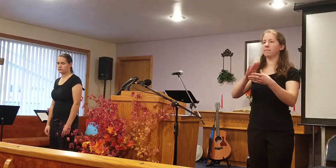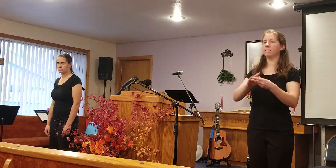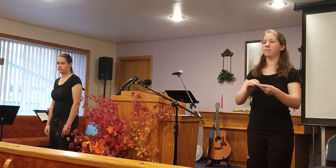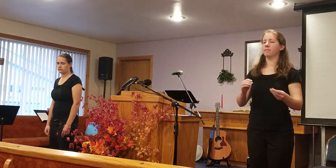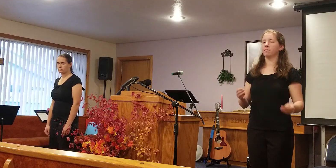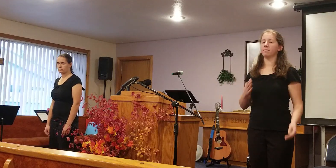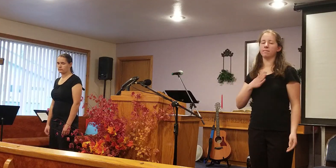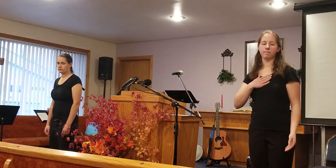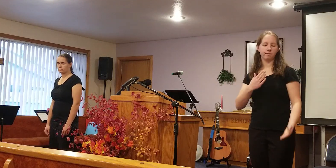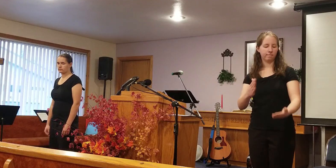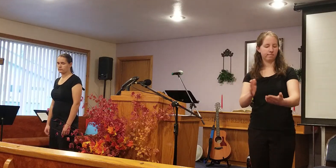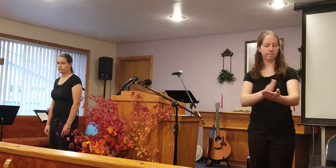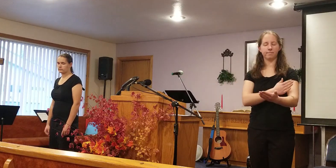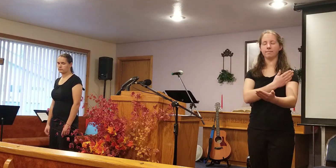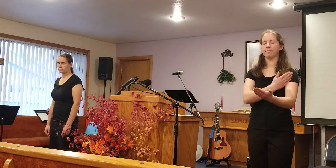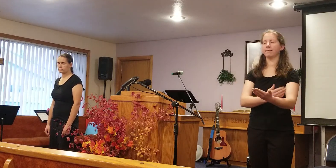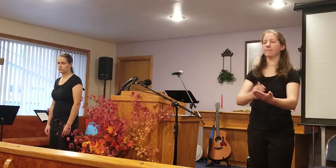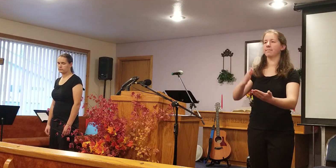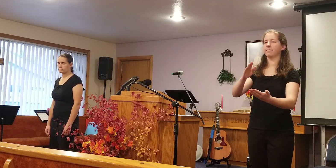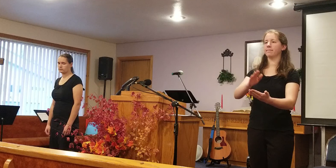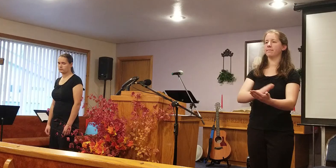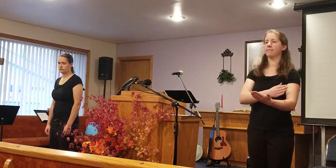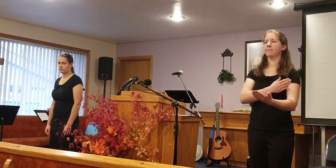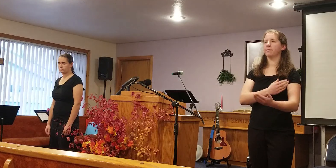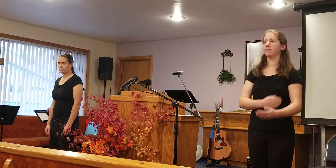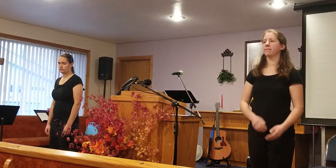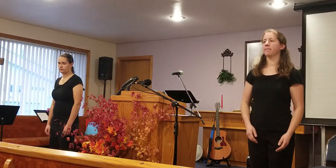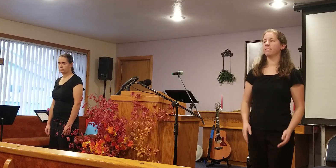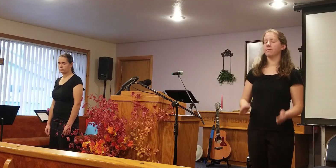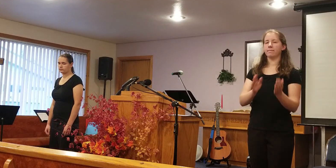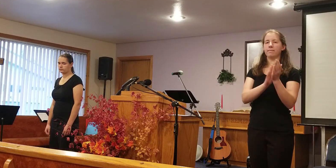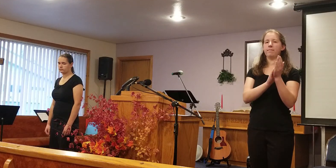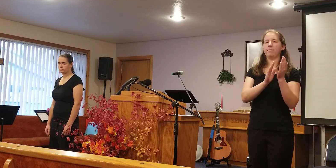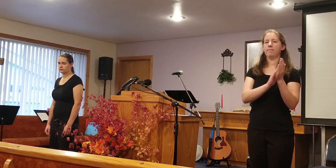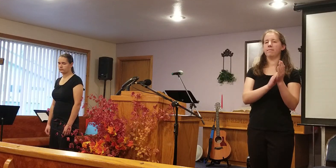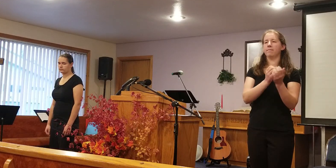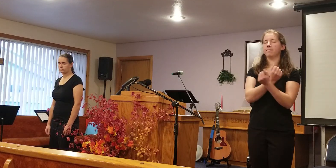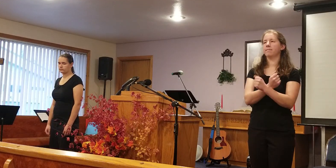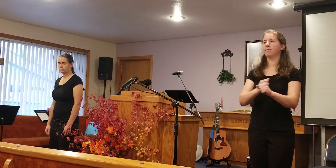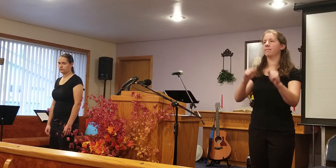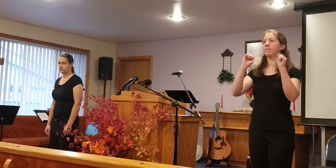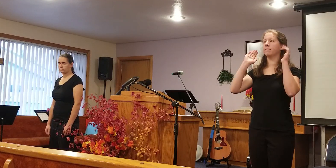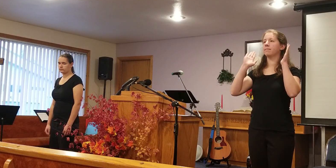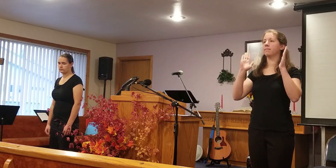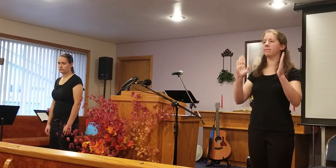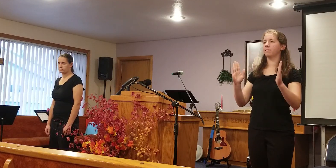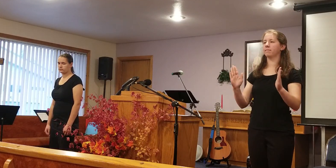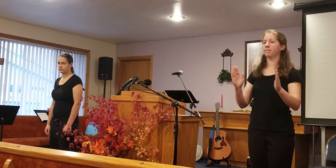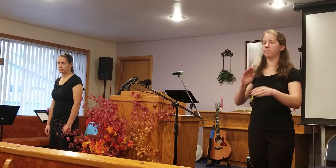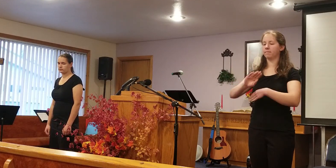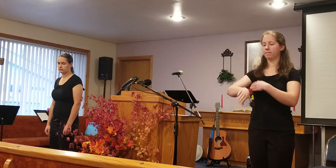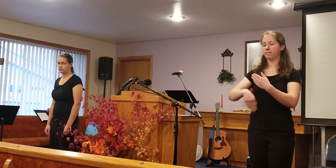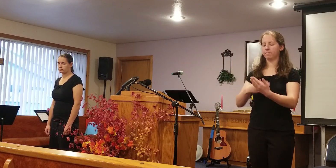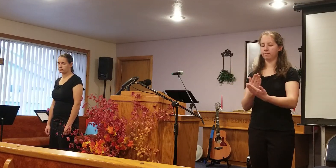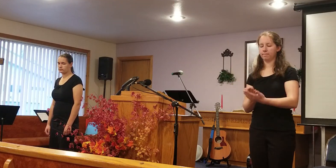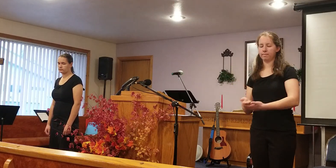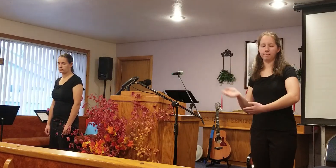this is my song, Praising my Savior all the day